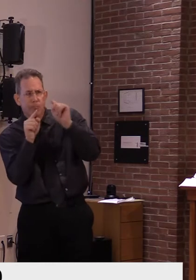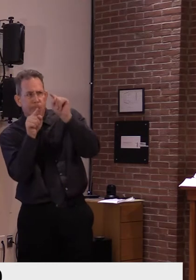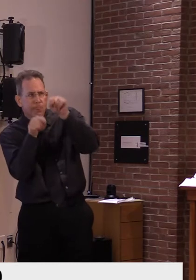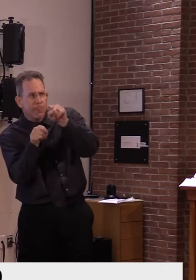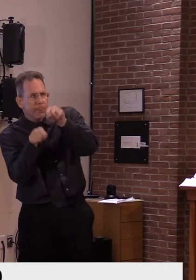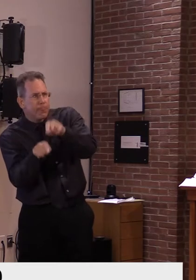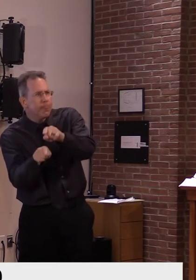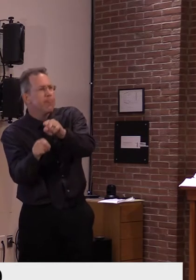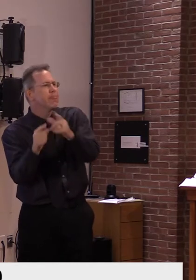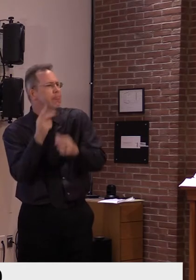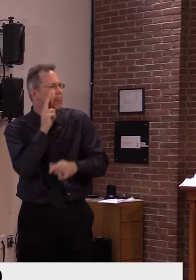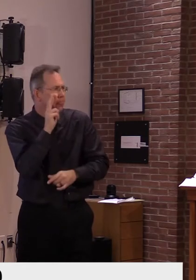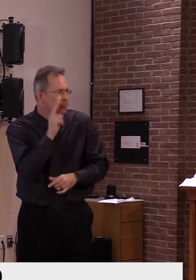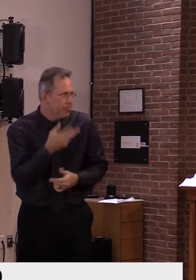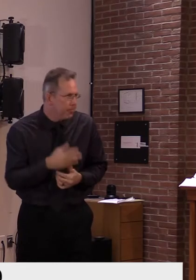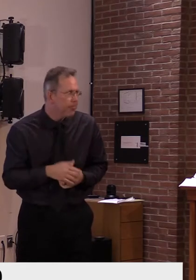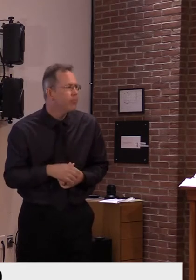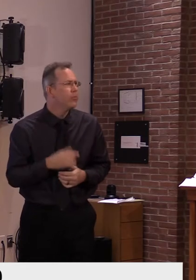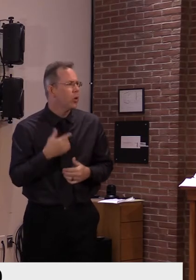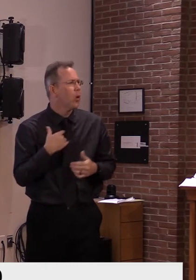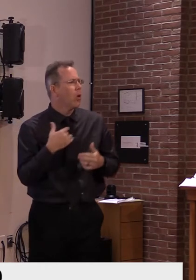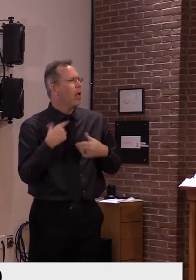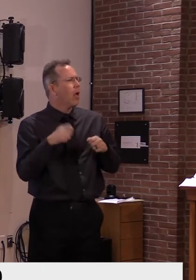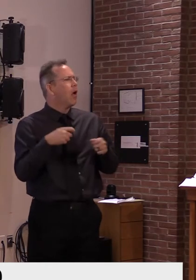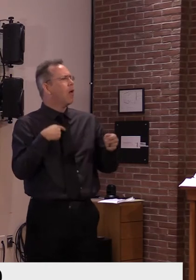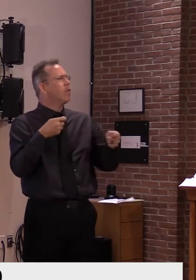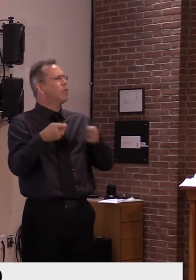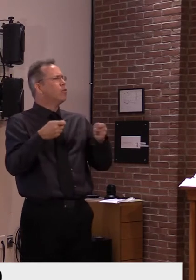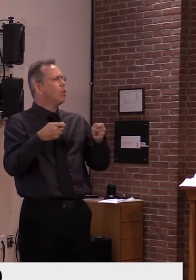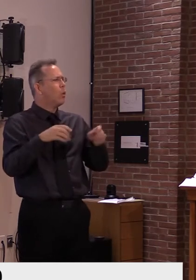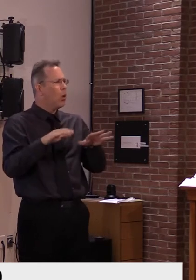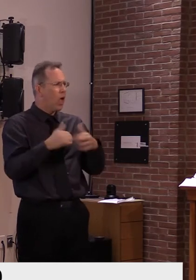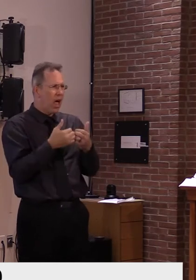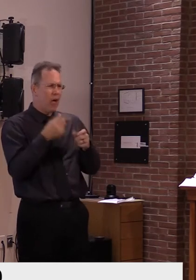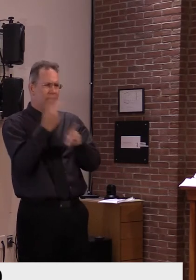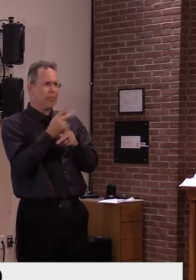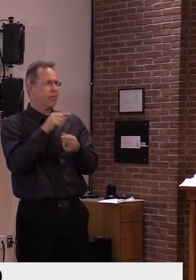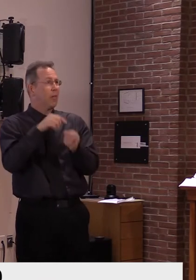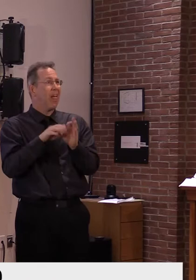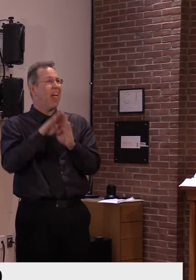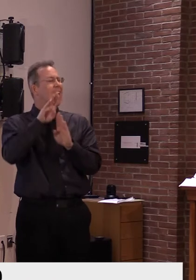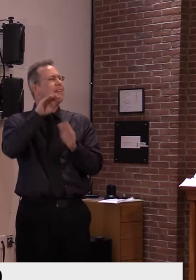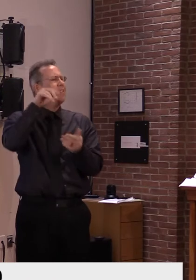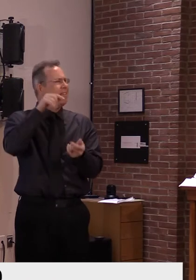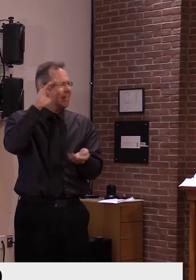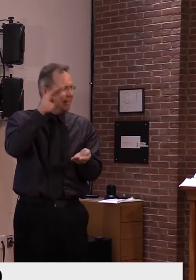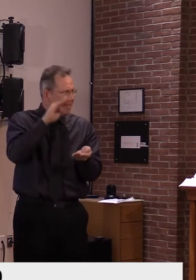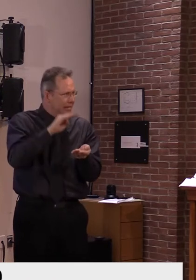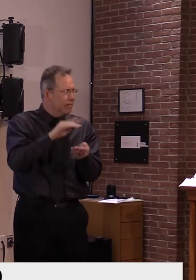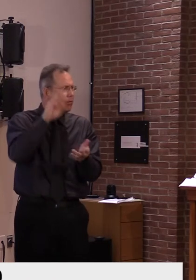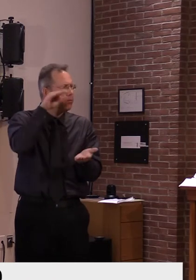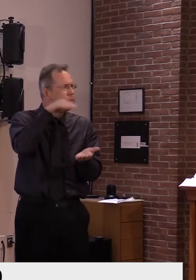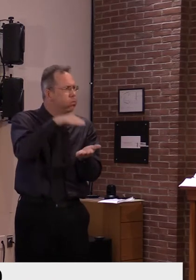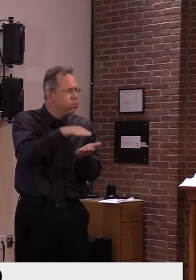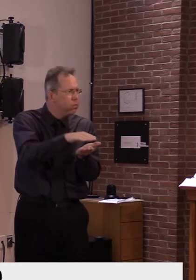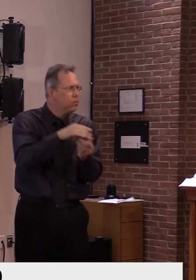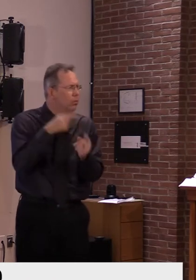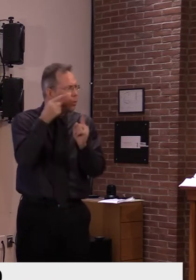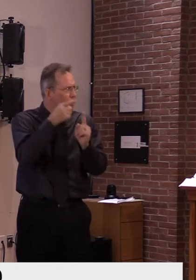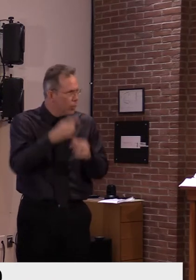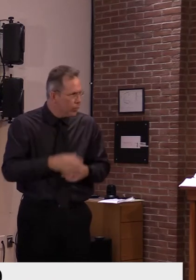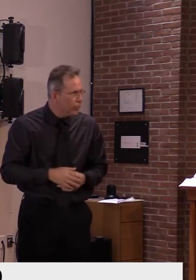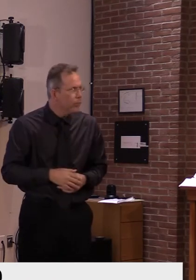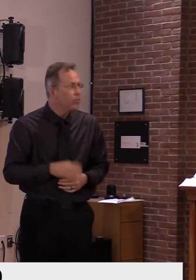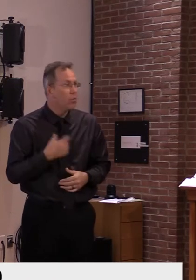We certainly have control over this in Vermont. It's in our own hands to make that forecast not a reality. This has happened